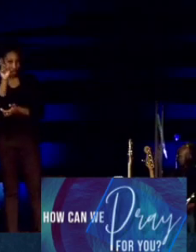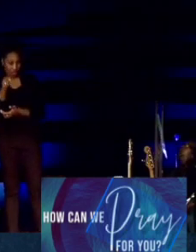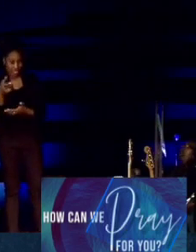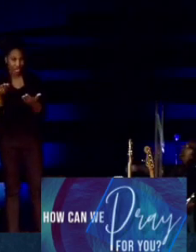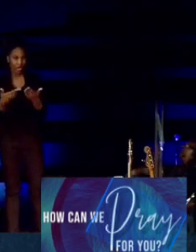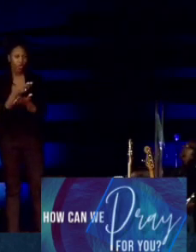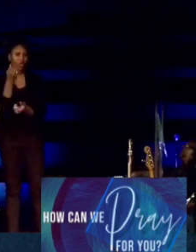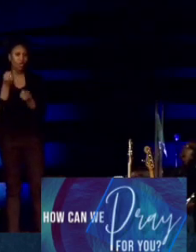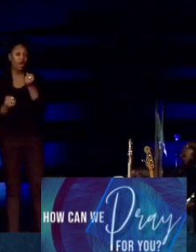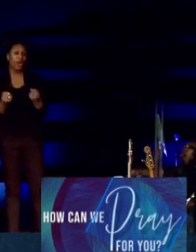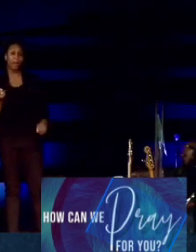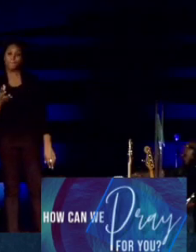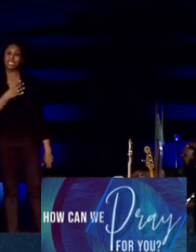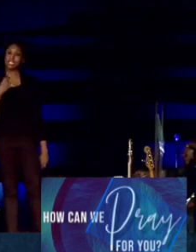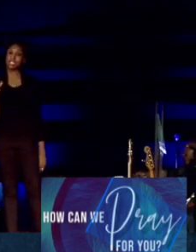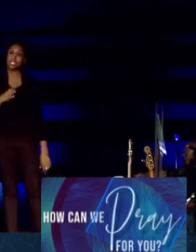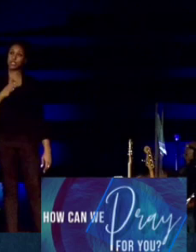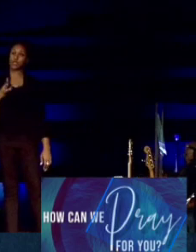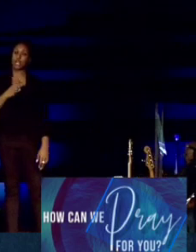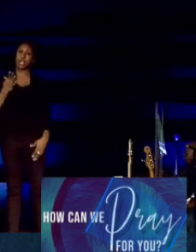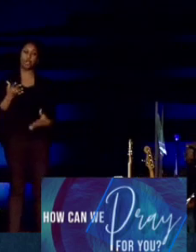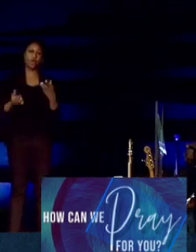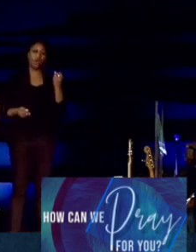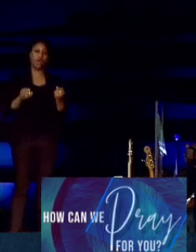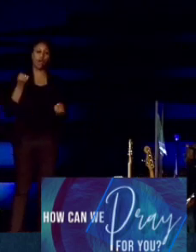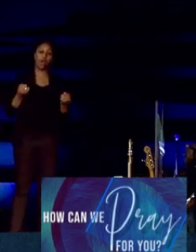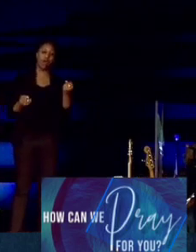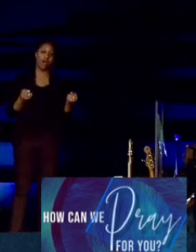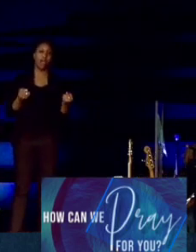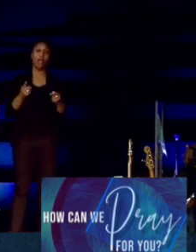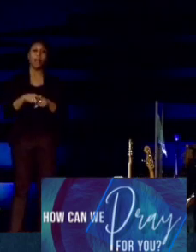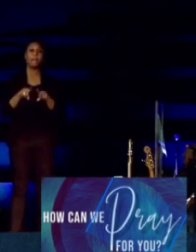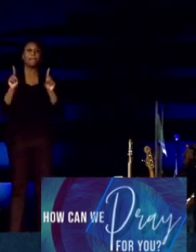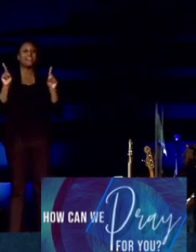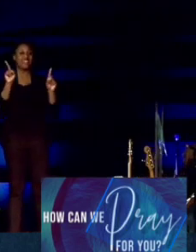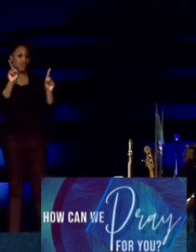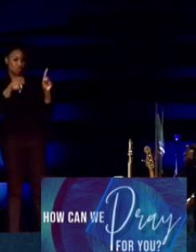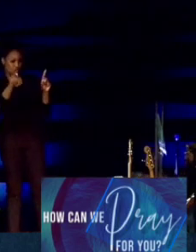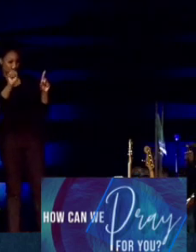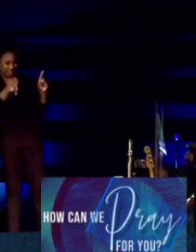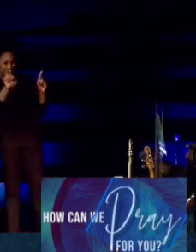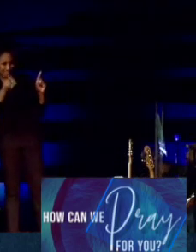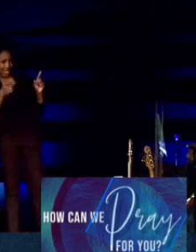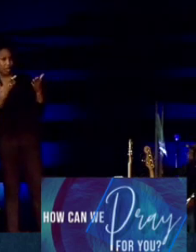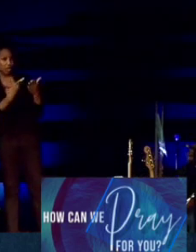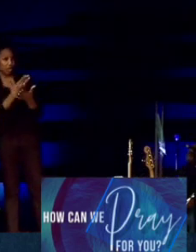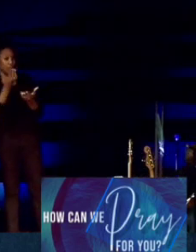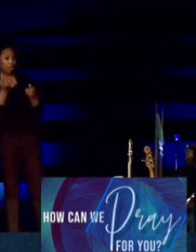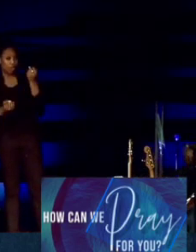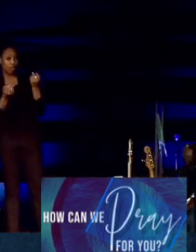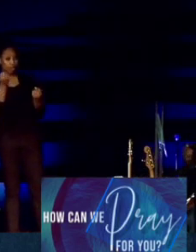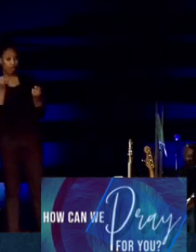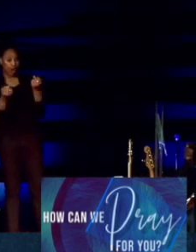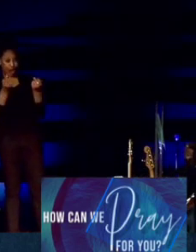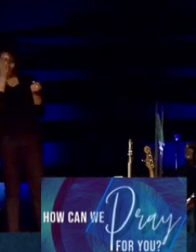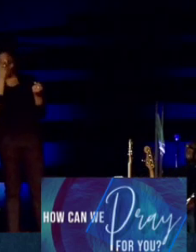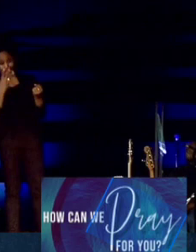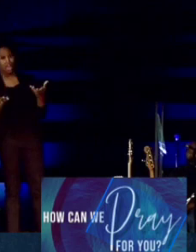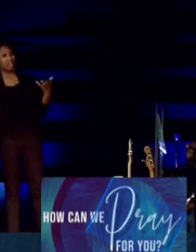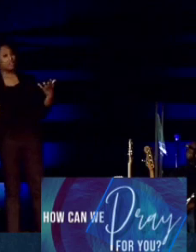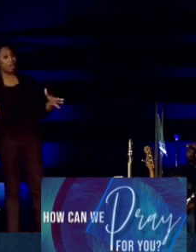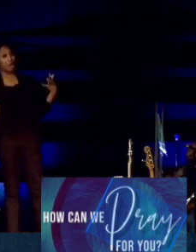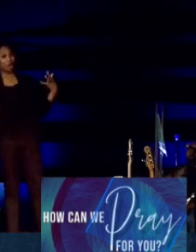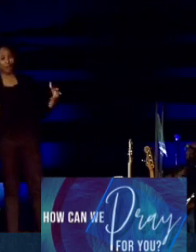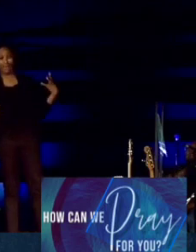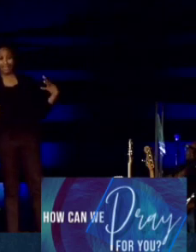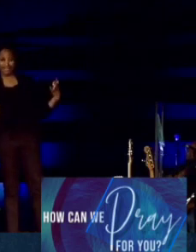like to hear materialism. In the modern day church. But if you need it. Tell somebody. It's already